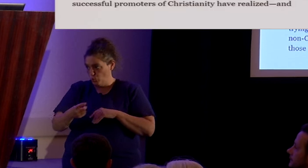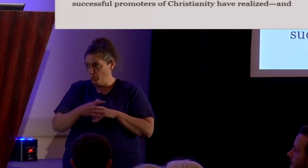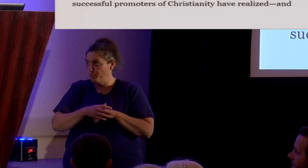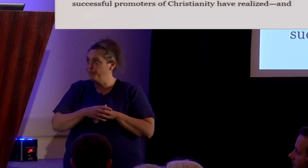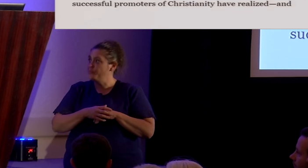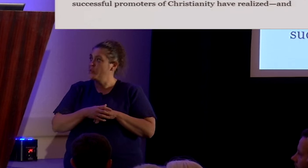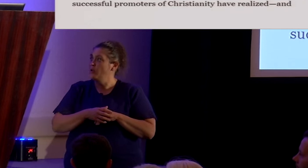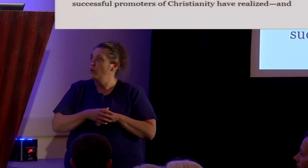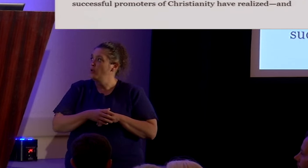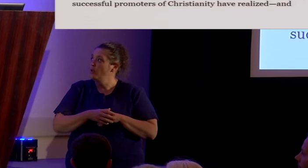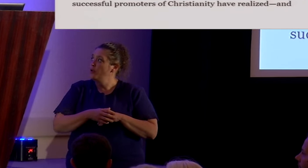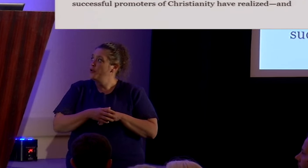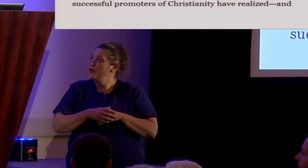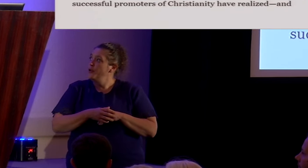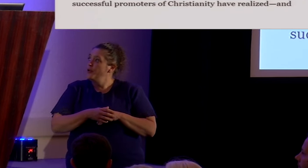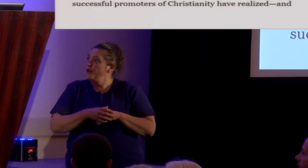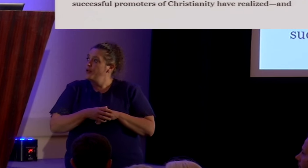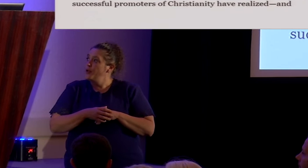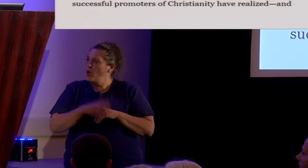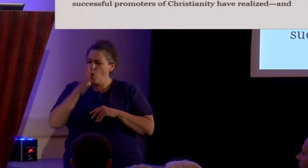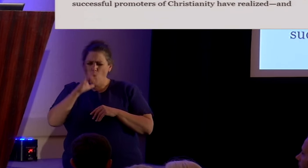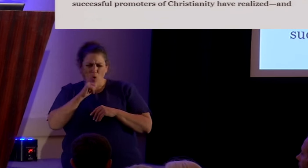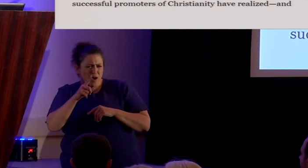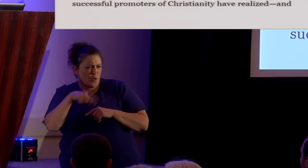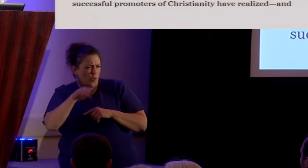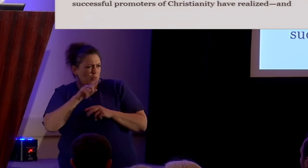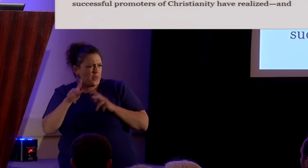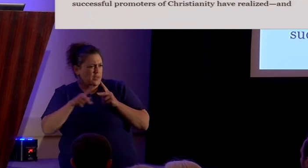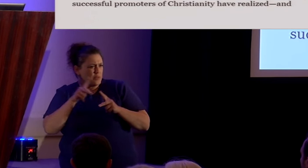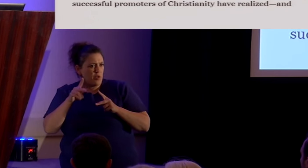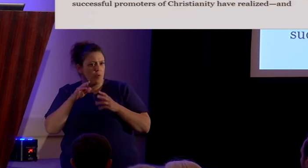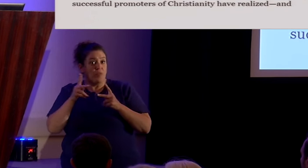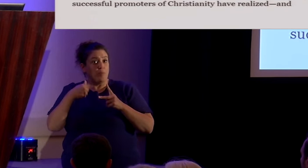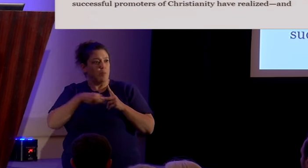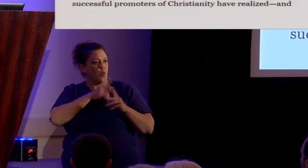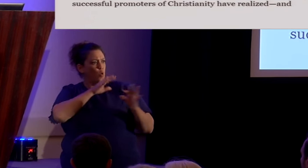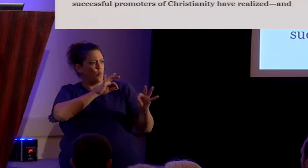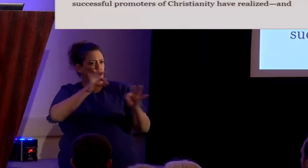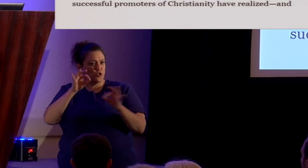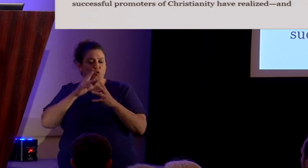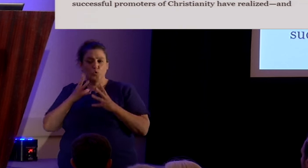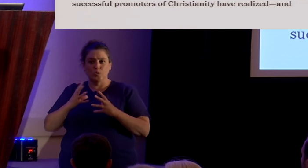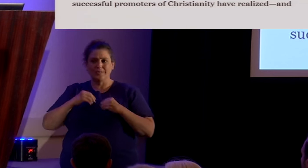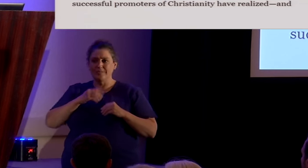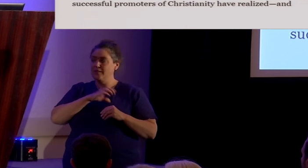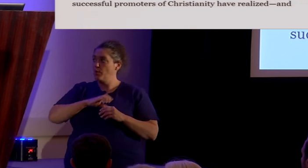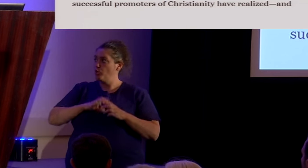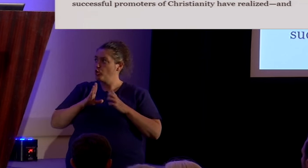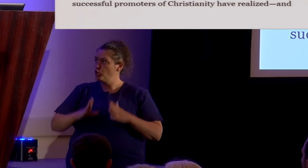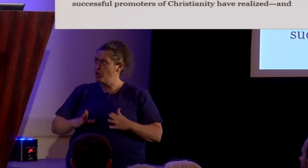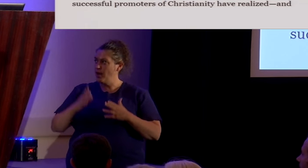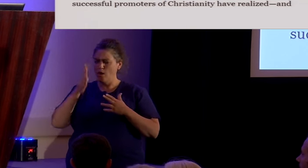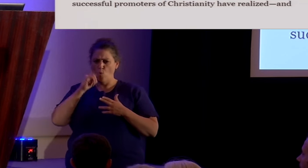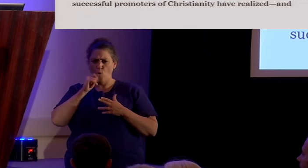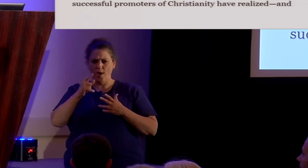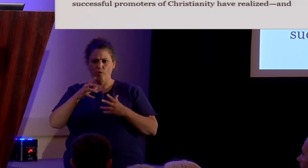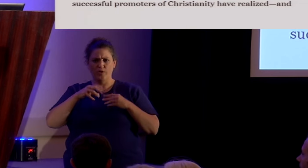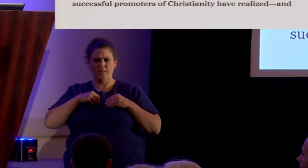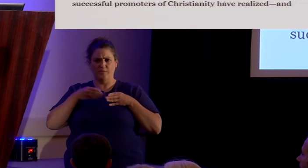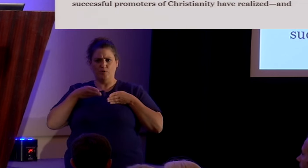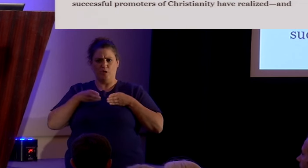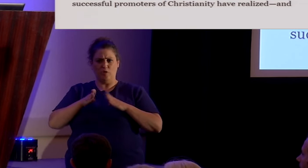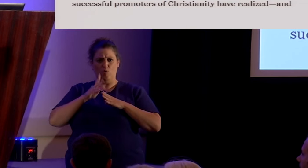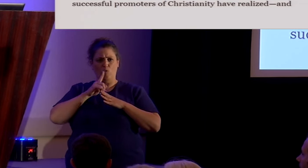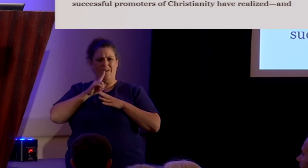The chapter says this. Why don't these people, the people we're evangelizing to, accept Christianity? Why don't they accept it in the form that